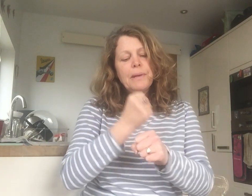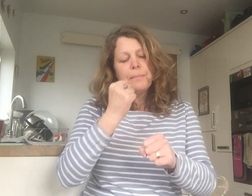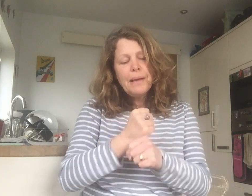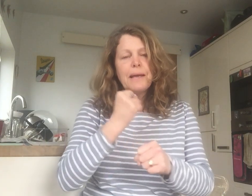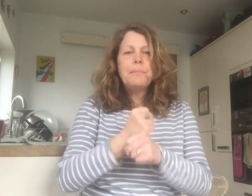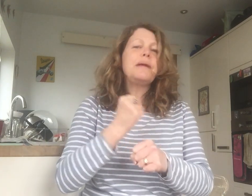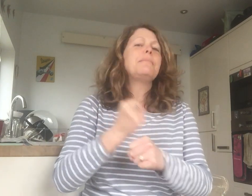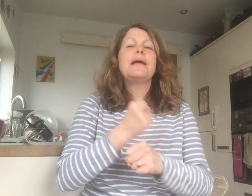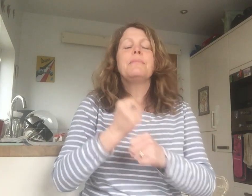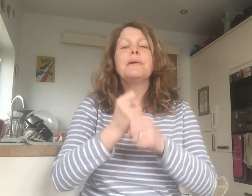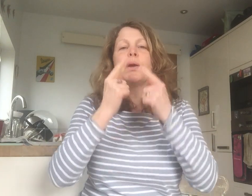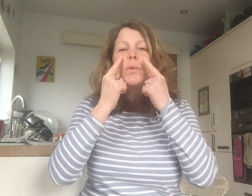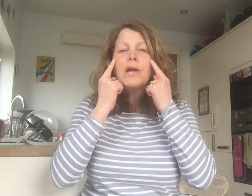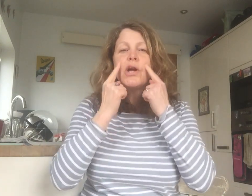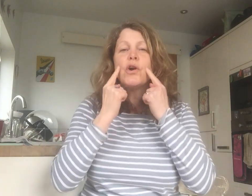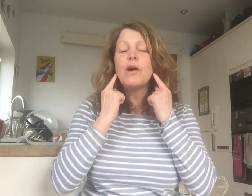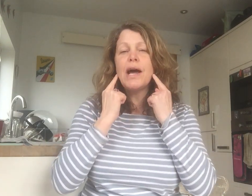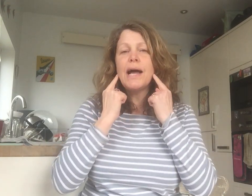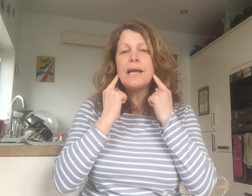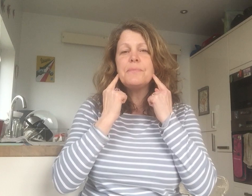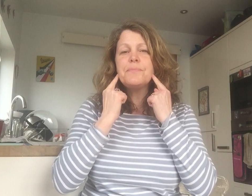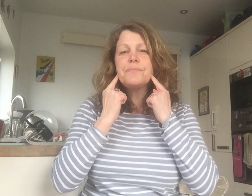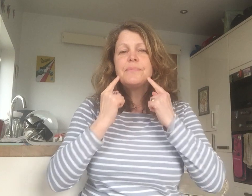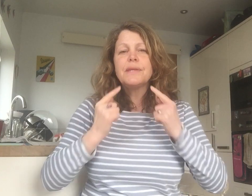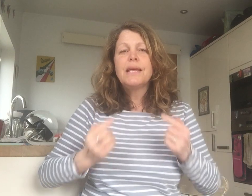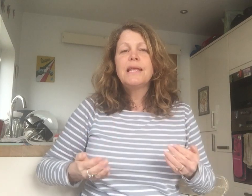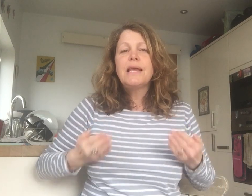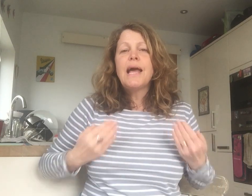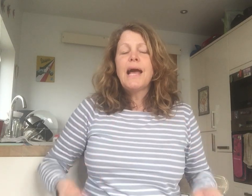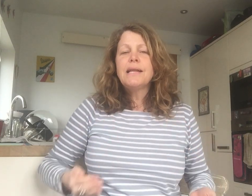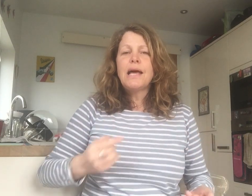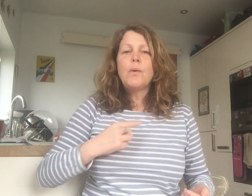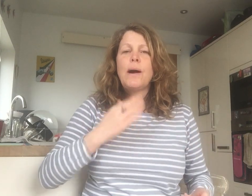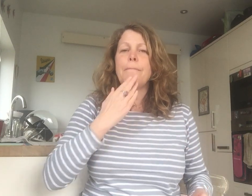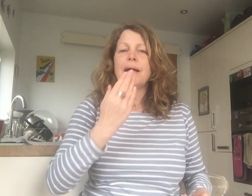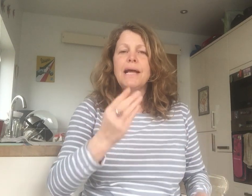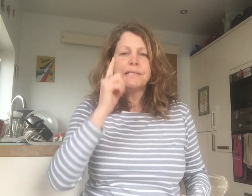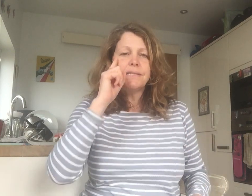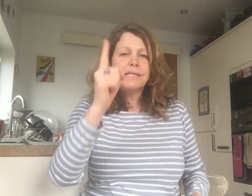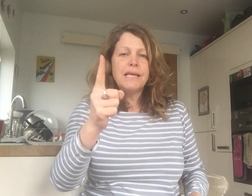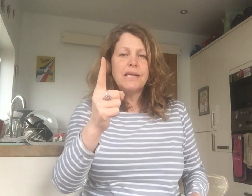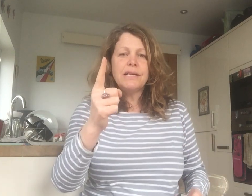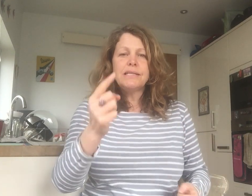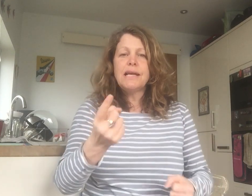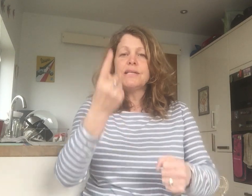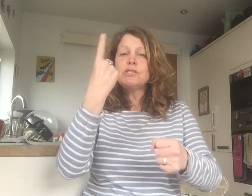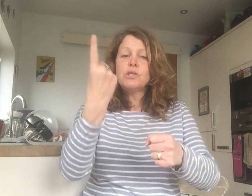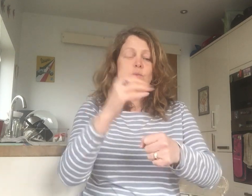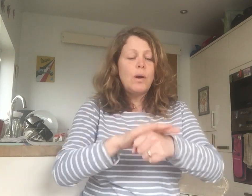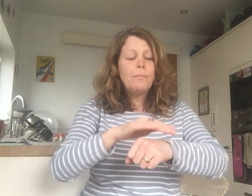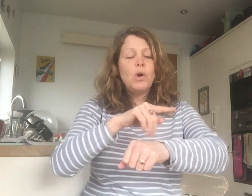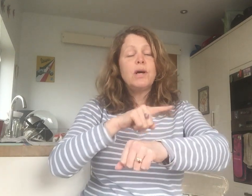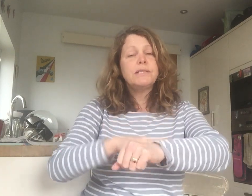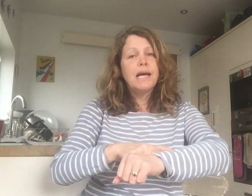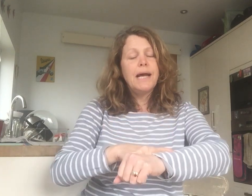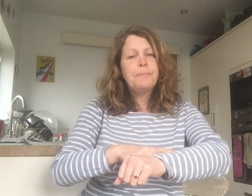me, make me, make me all the time. And now I beg to see you dance just one more time.